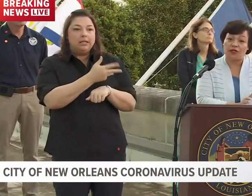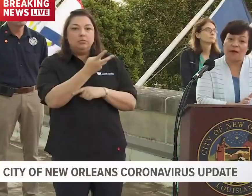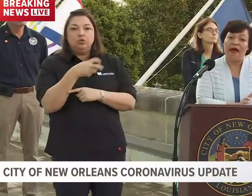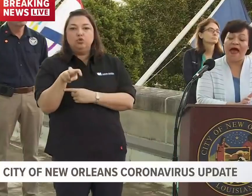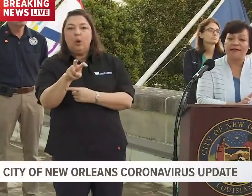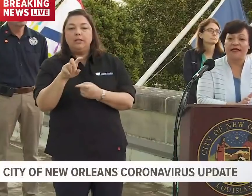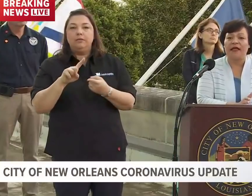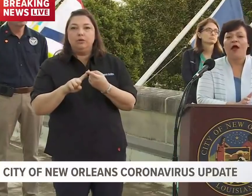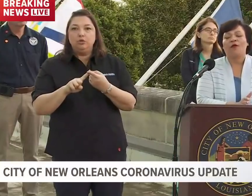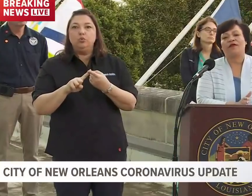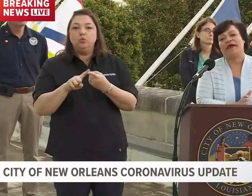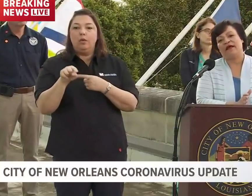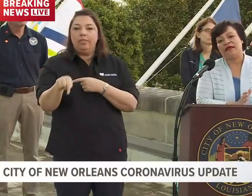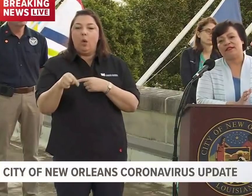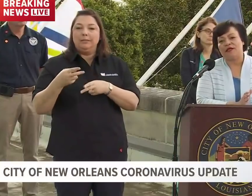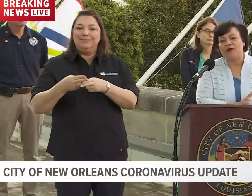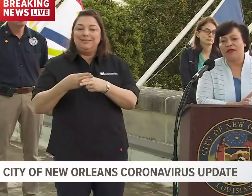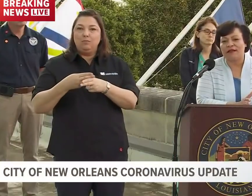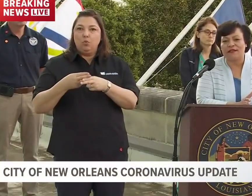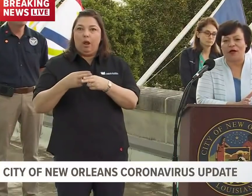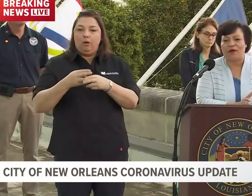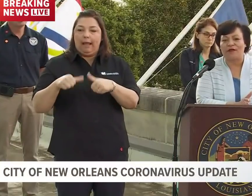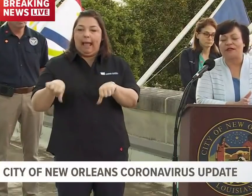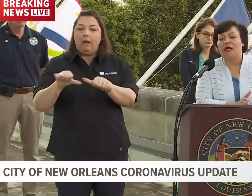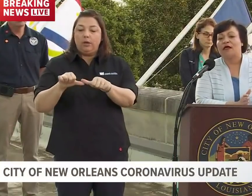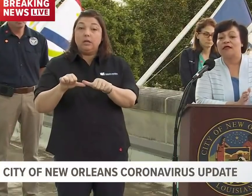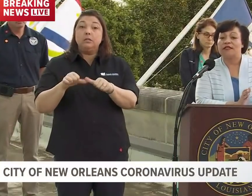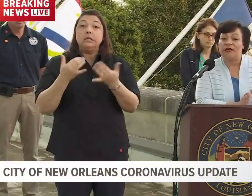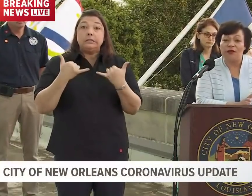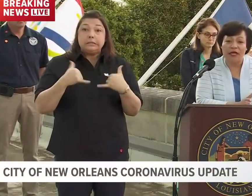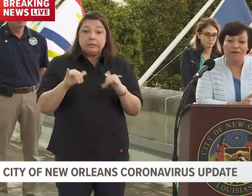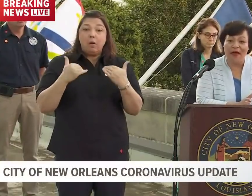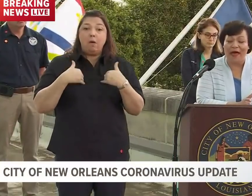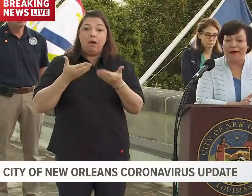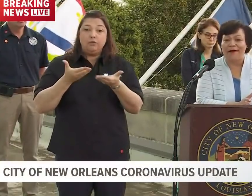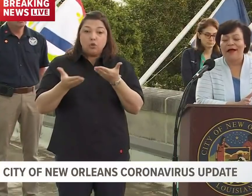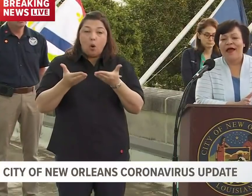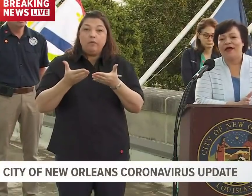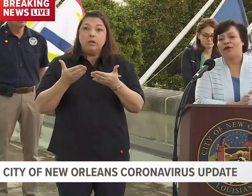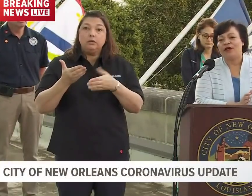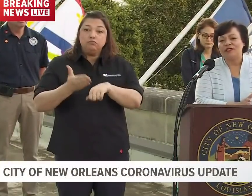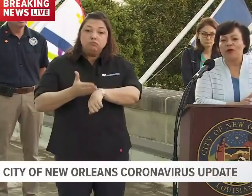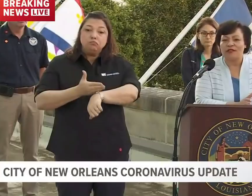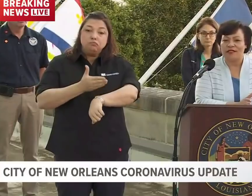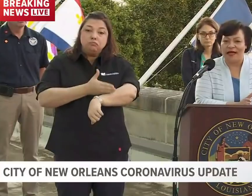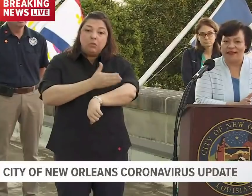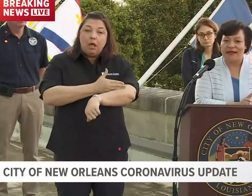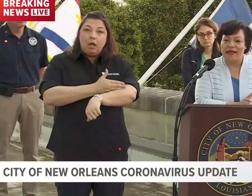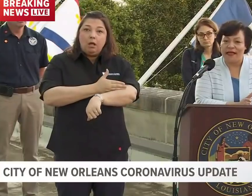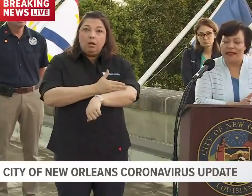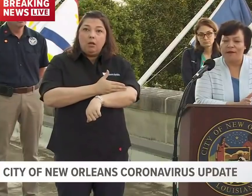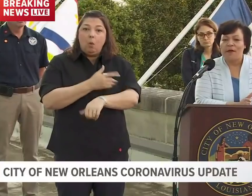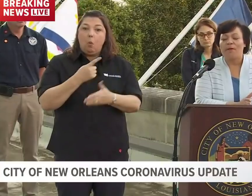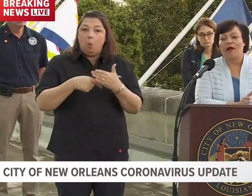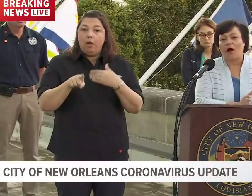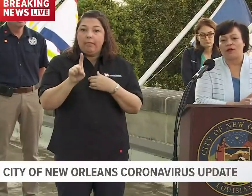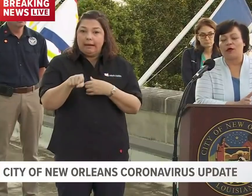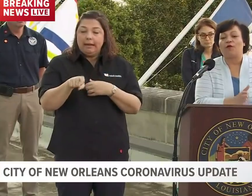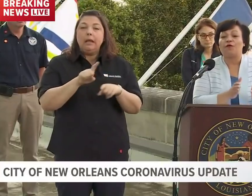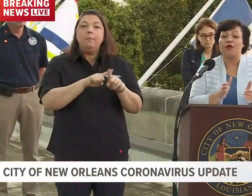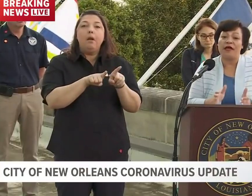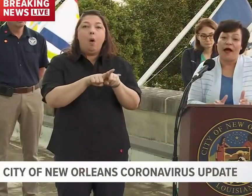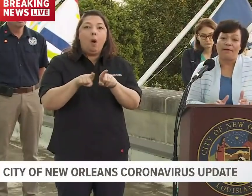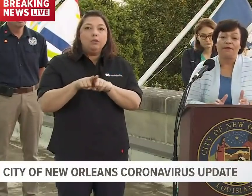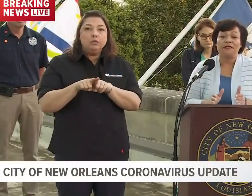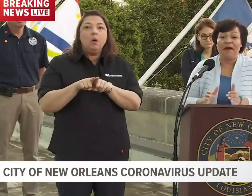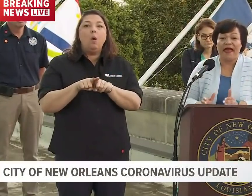surge capacity where they can continue to get the service, continue to get better and the resources that they need, but also